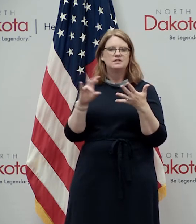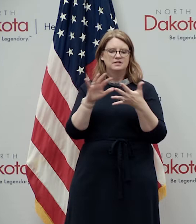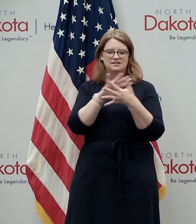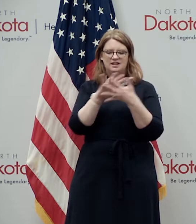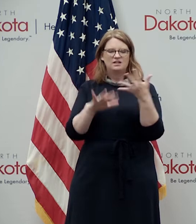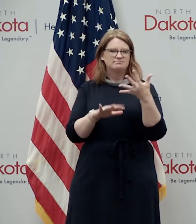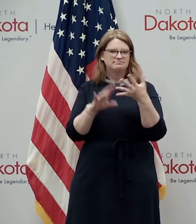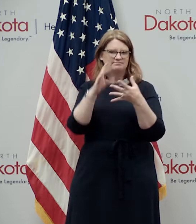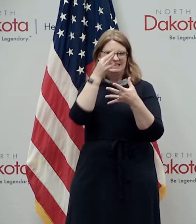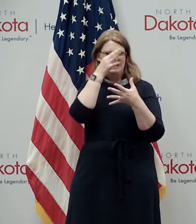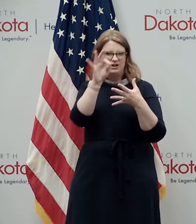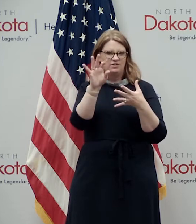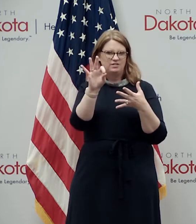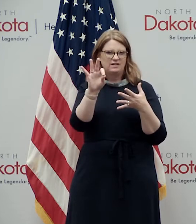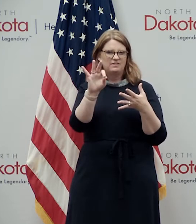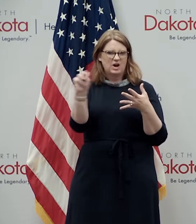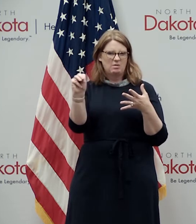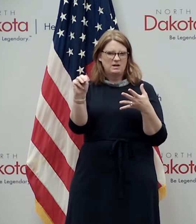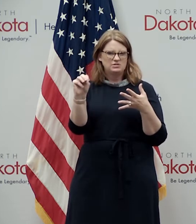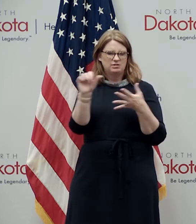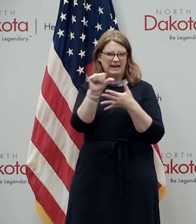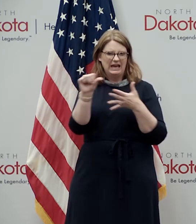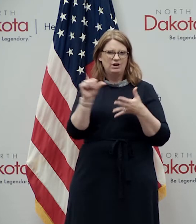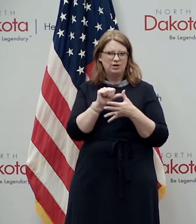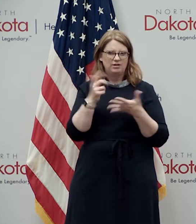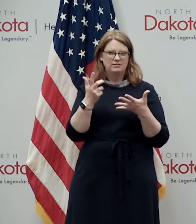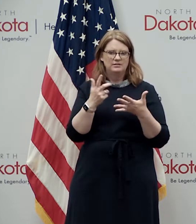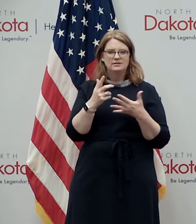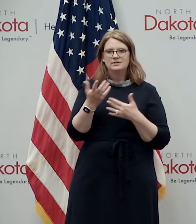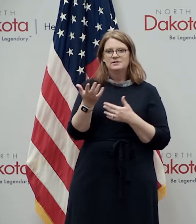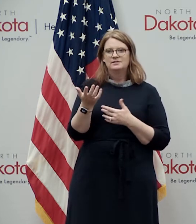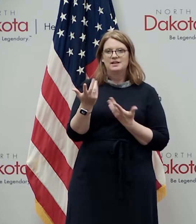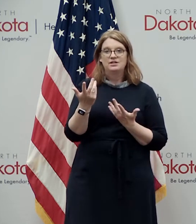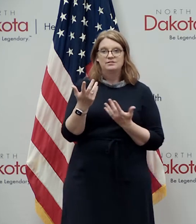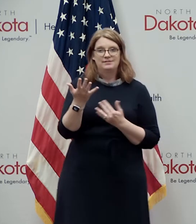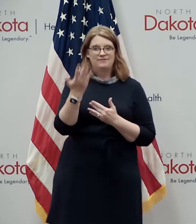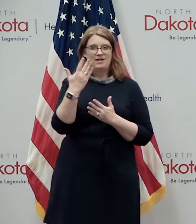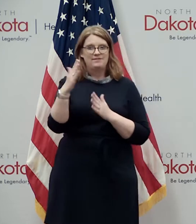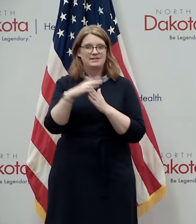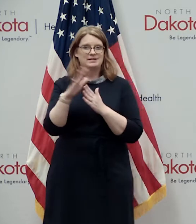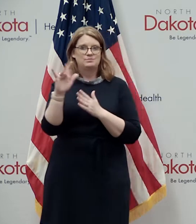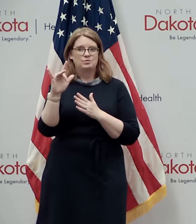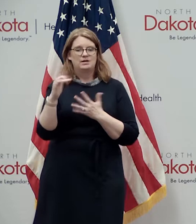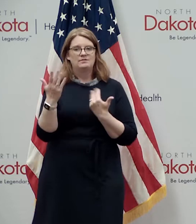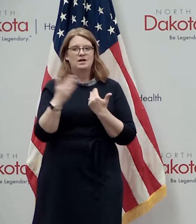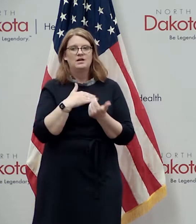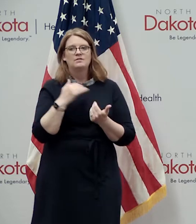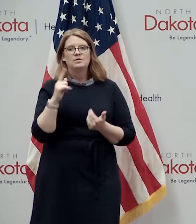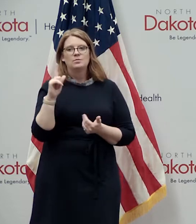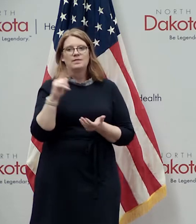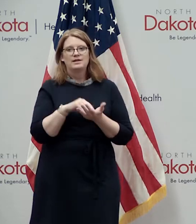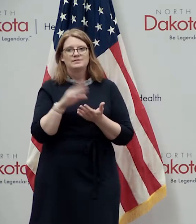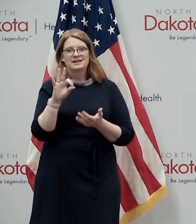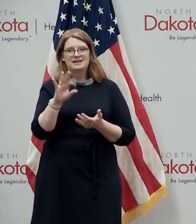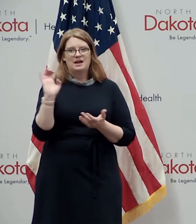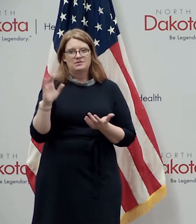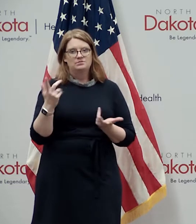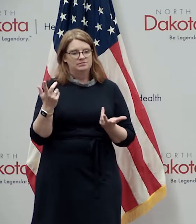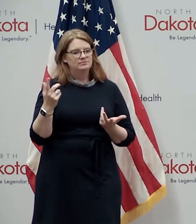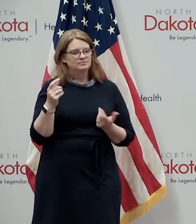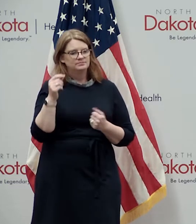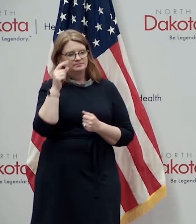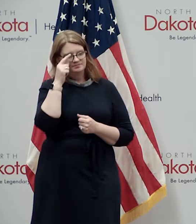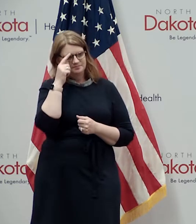area uh communities that are in the five in the top 25 cities in the united states out of 1900 uh let's follow their lead